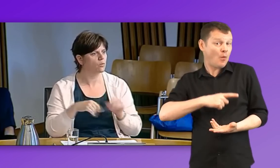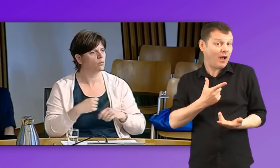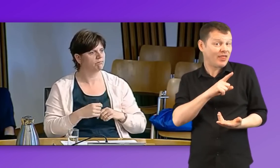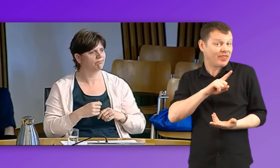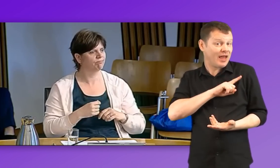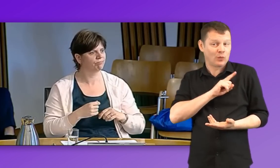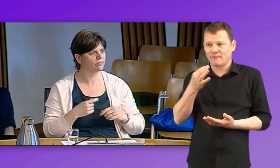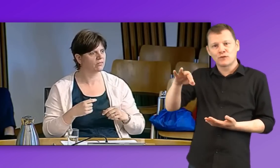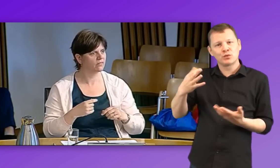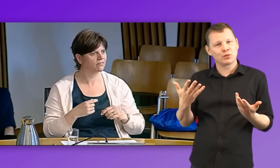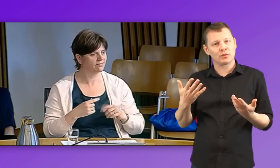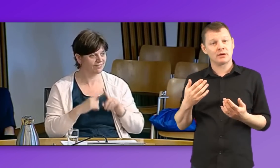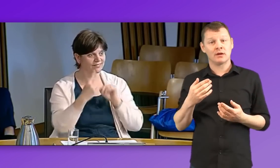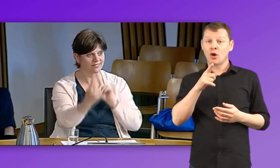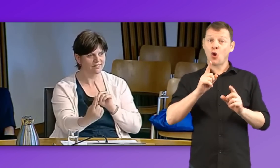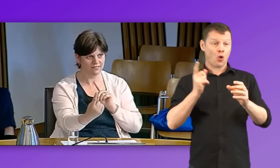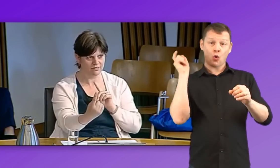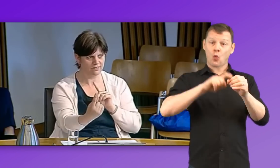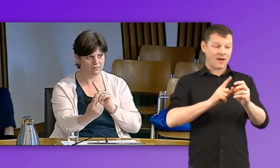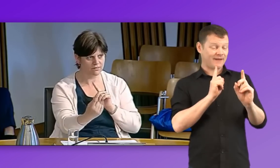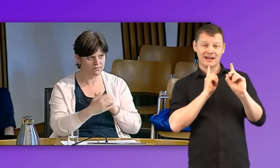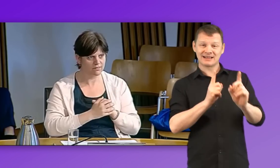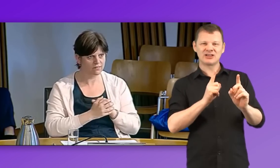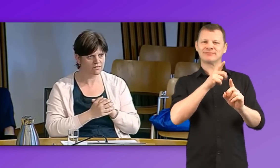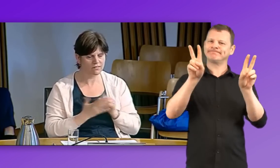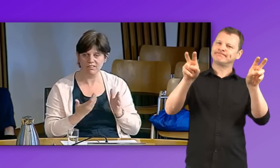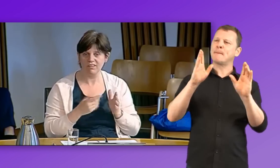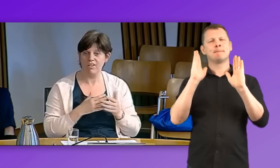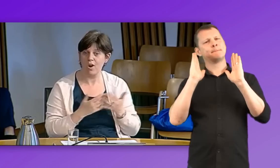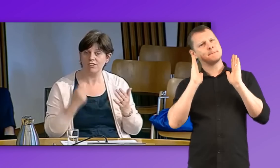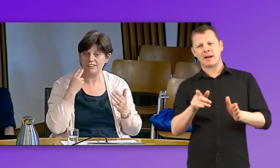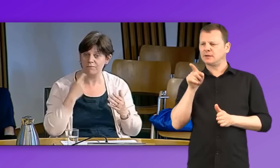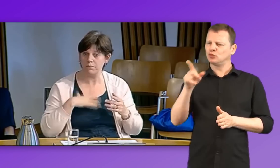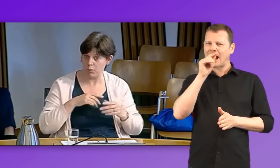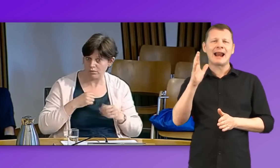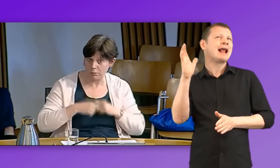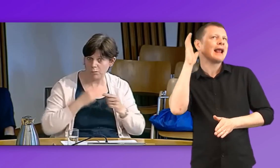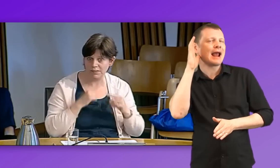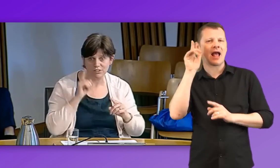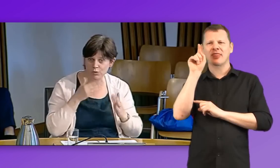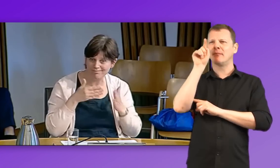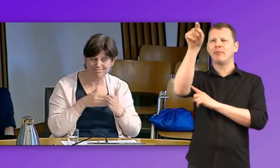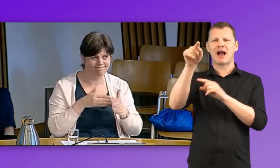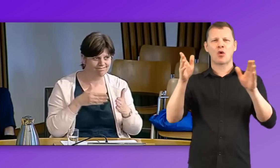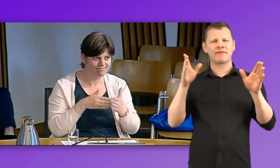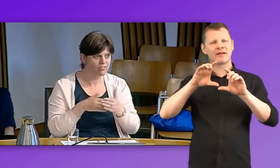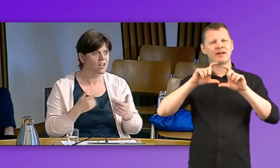One of the preconditions of becoming a qualified teacher was you had to be able to hear what was going on in the back of the classroom. Now, clearly, a lot of deaf people who were